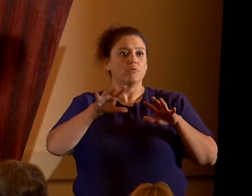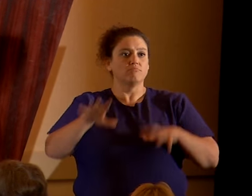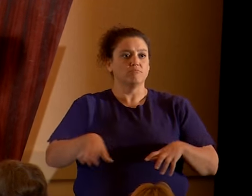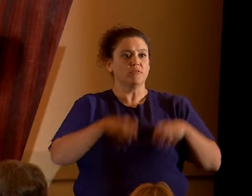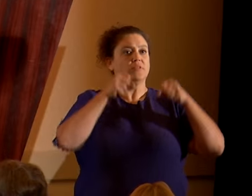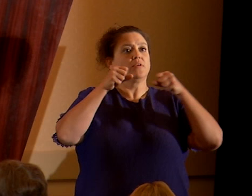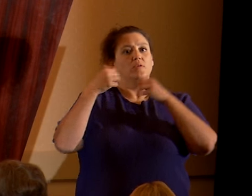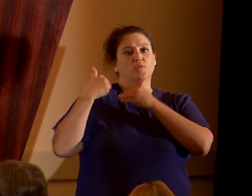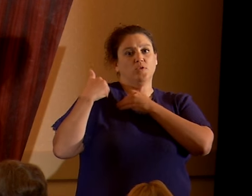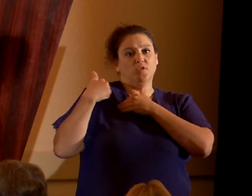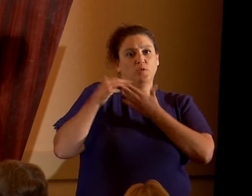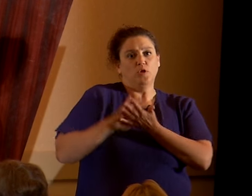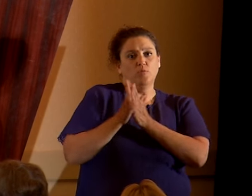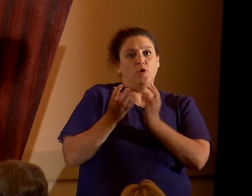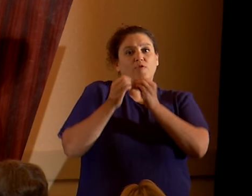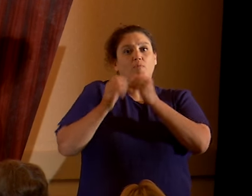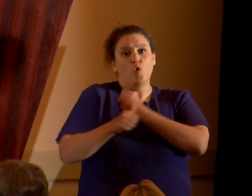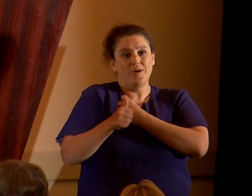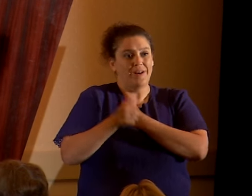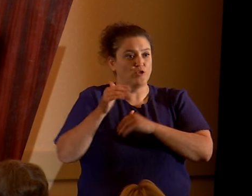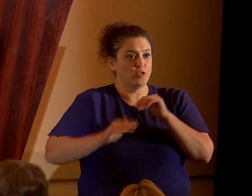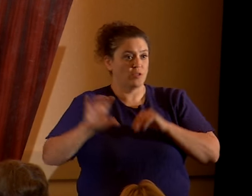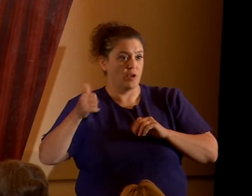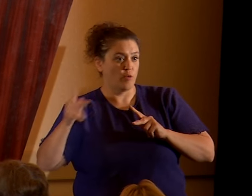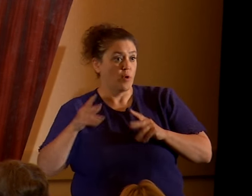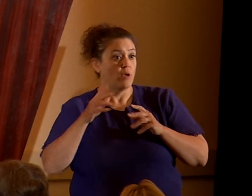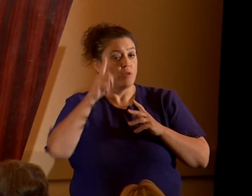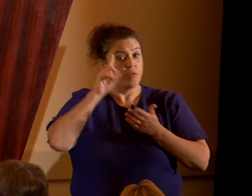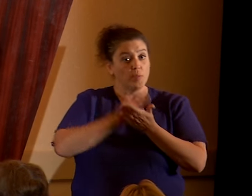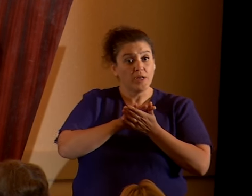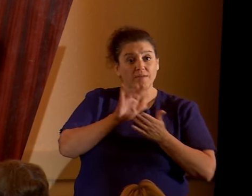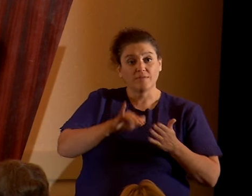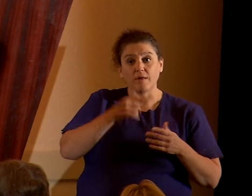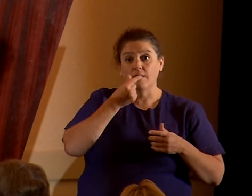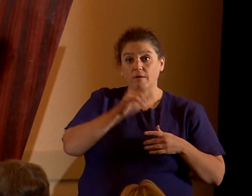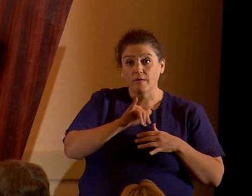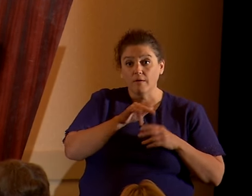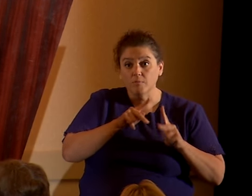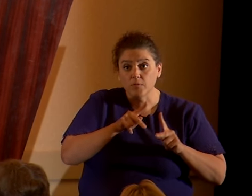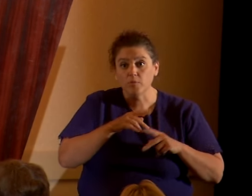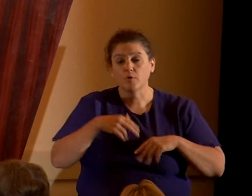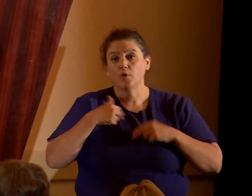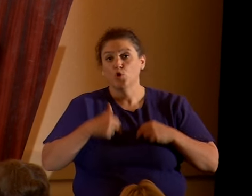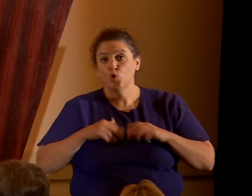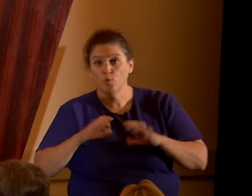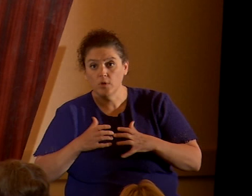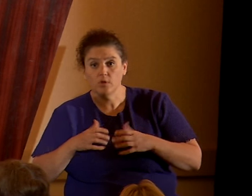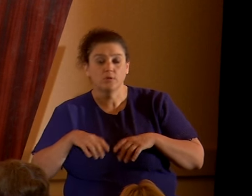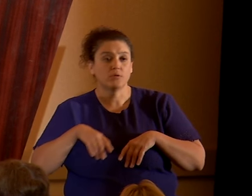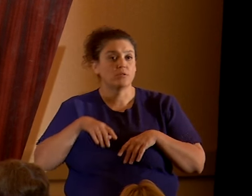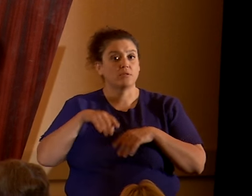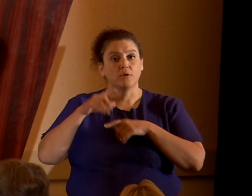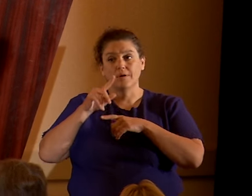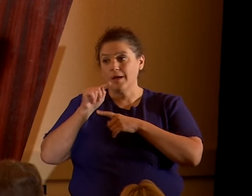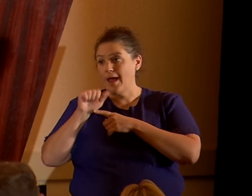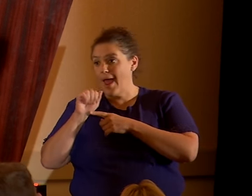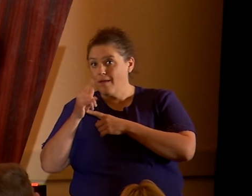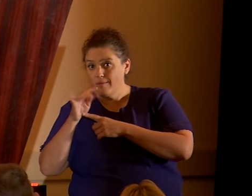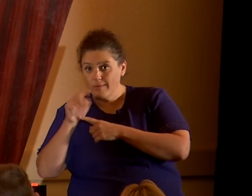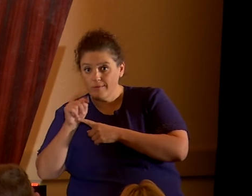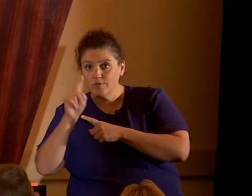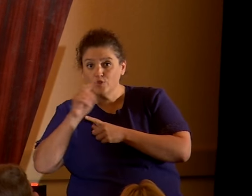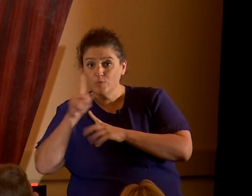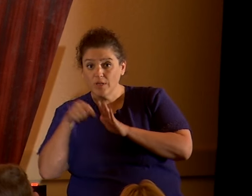The belief that says humanists, atheists, LGBT people should be killed is much more dangerous, in my opinion,